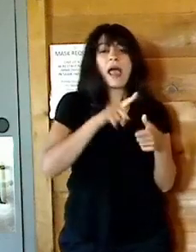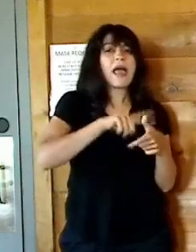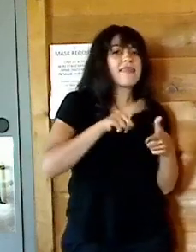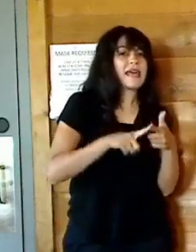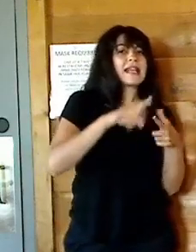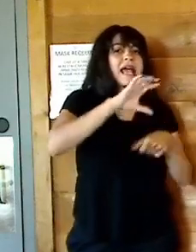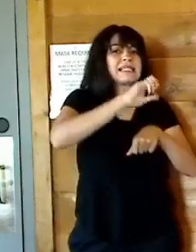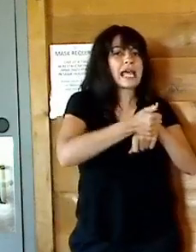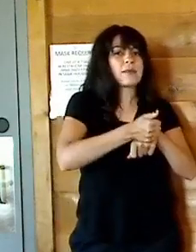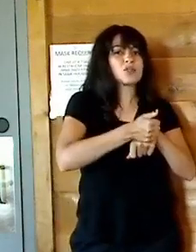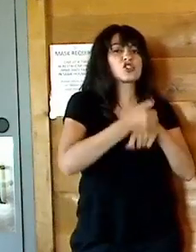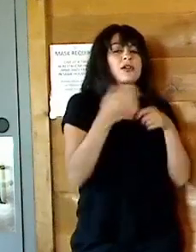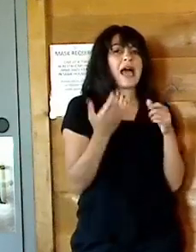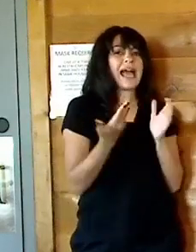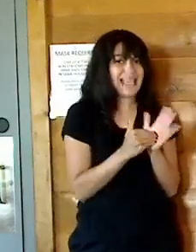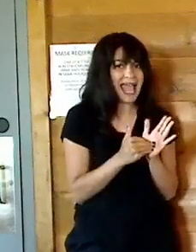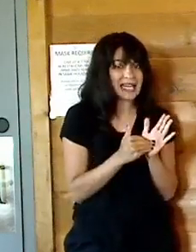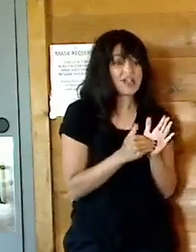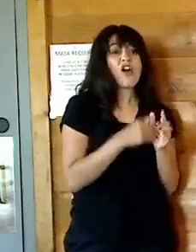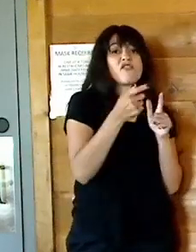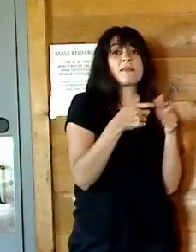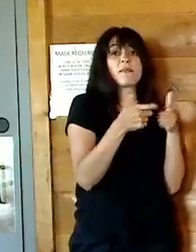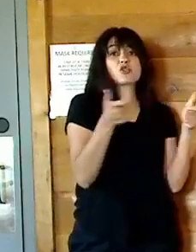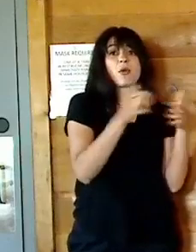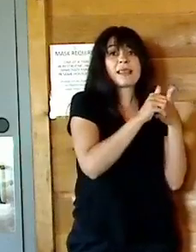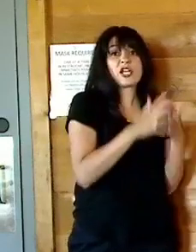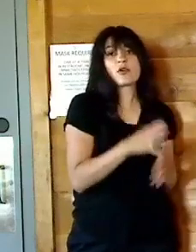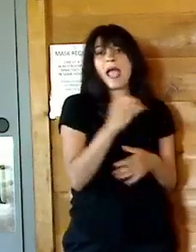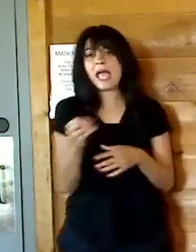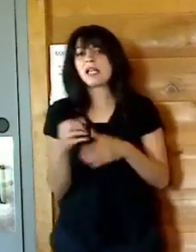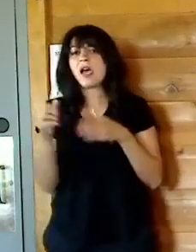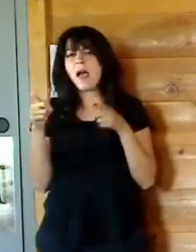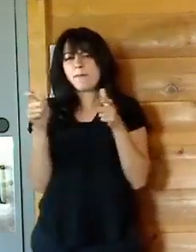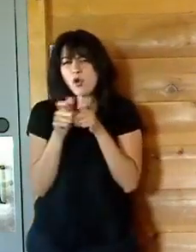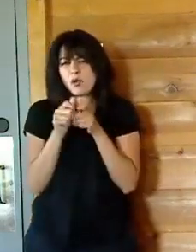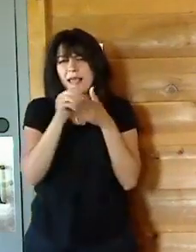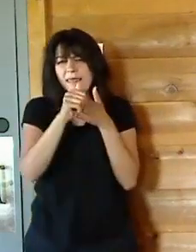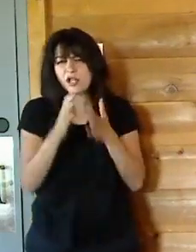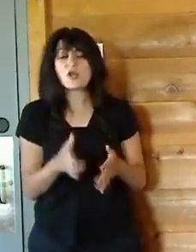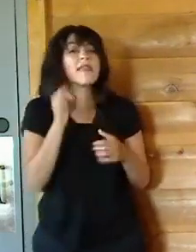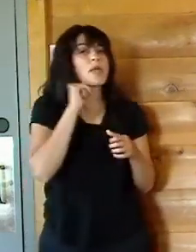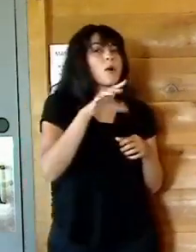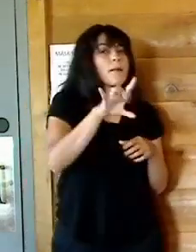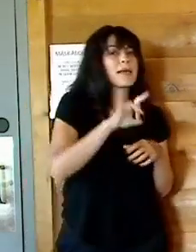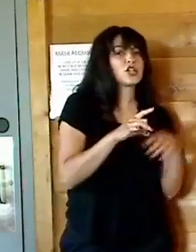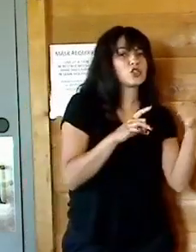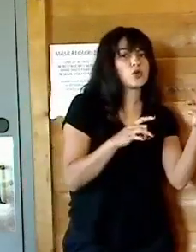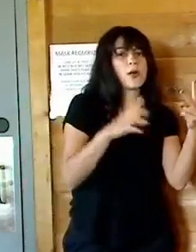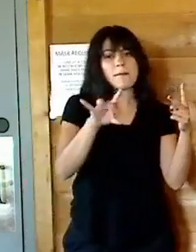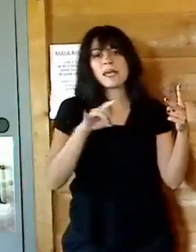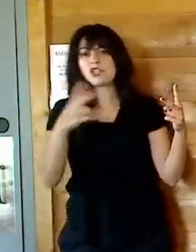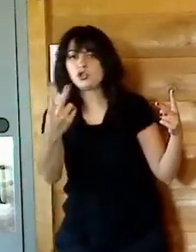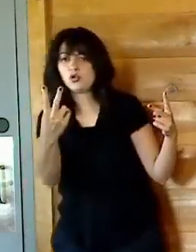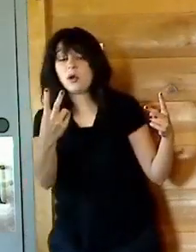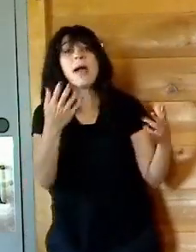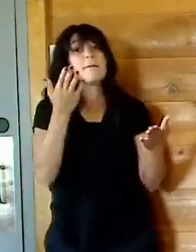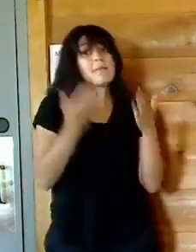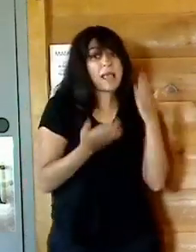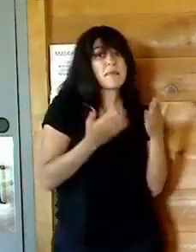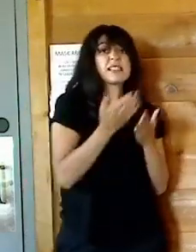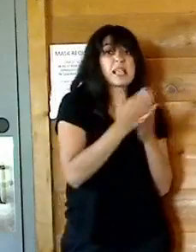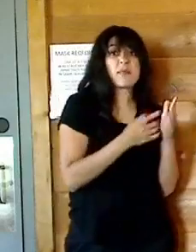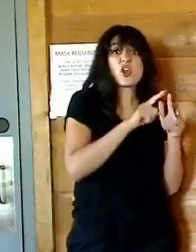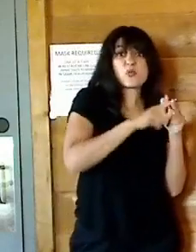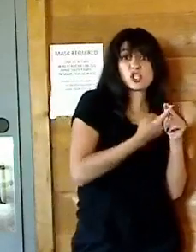reestablished again by the majority leader and the minority leader. They would pick two people, presumably could be any of the eligible members. Um,